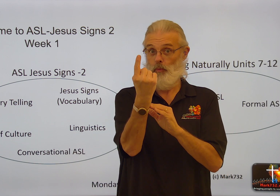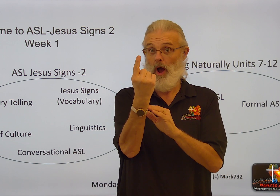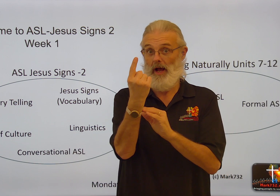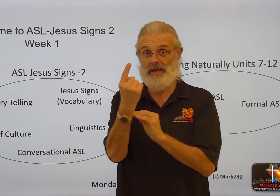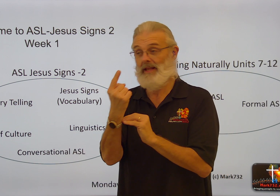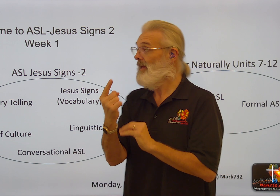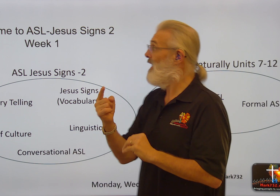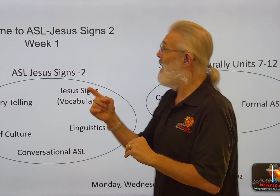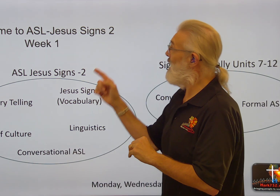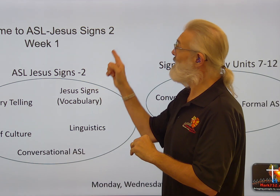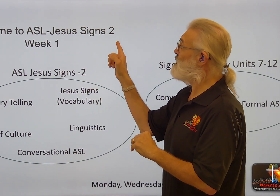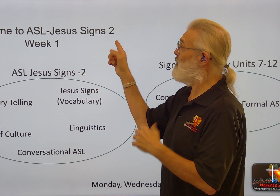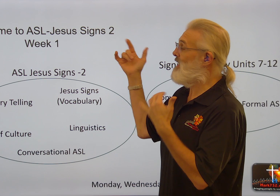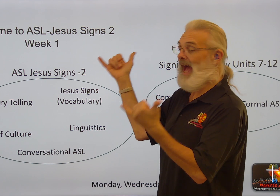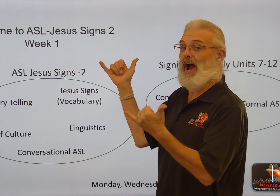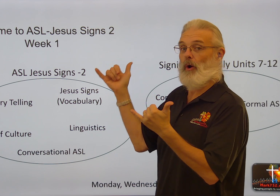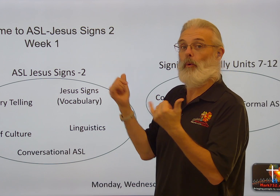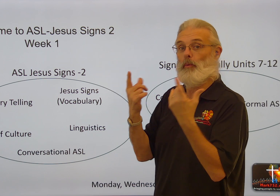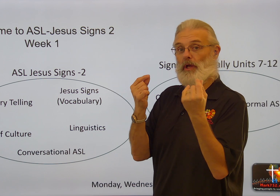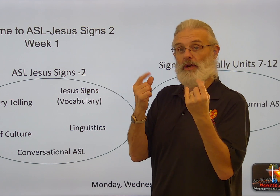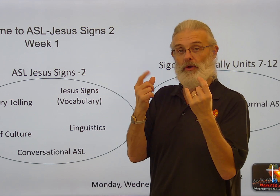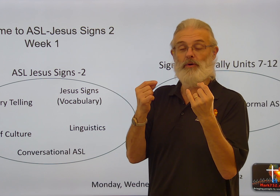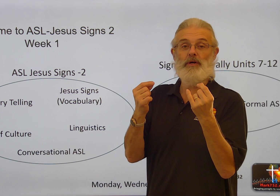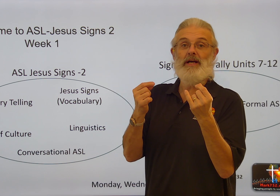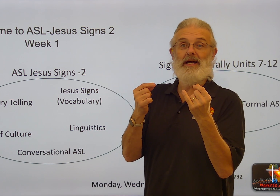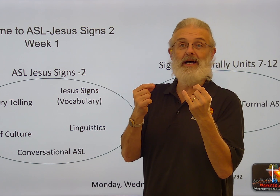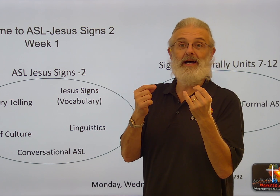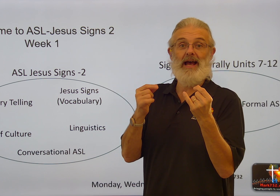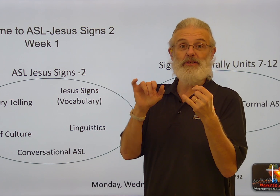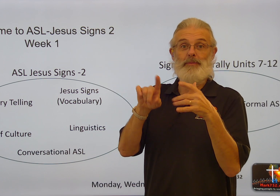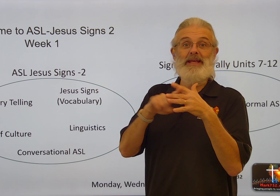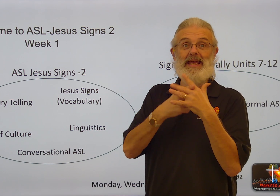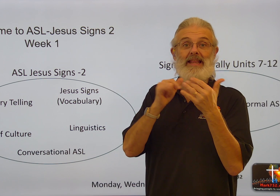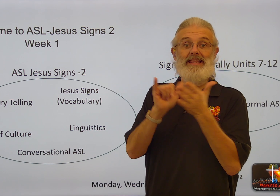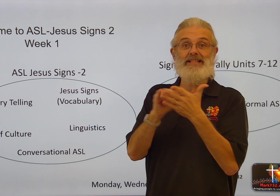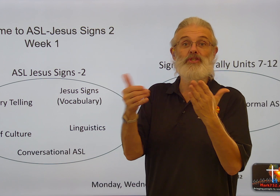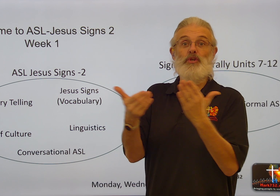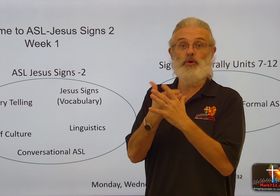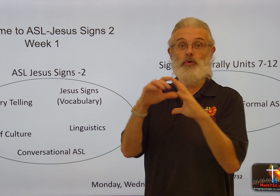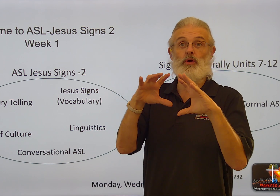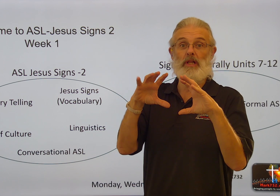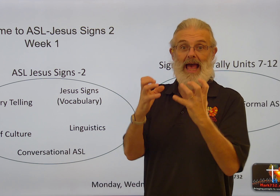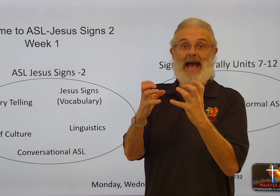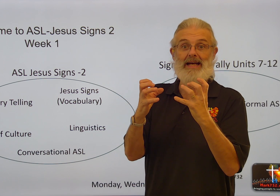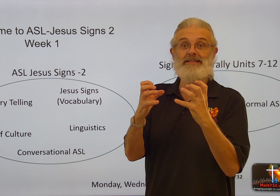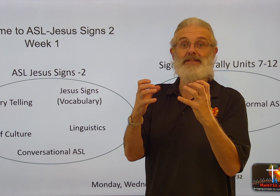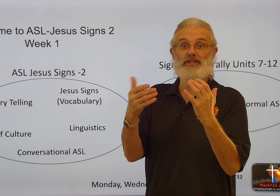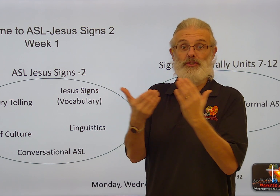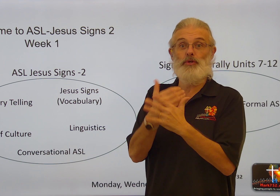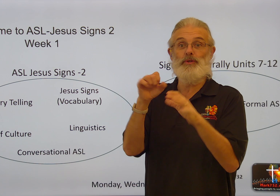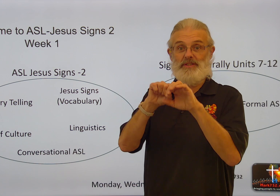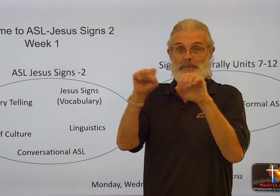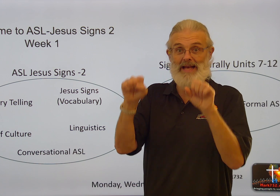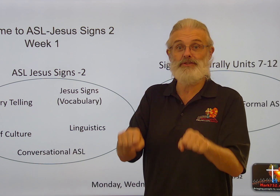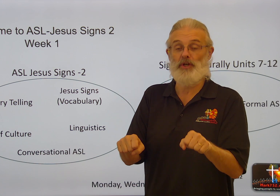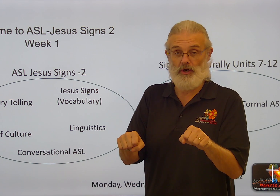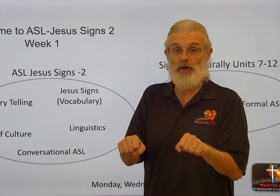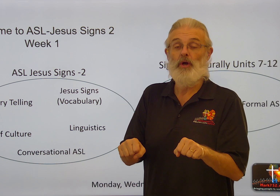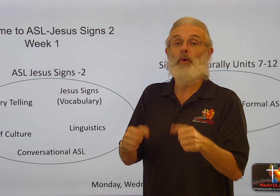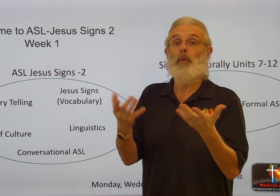1. And so now what we're going to do as we begin this new class and this new semester, what